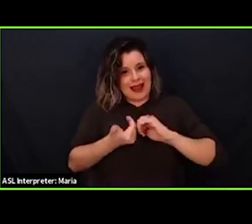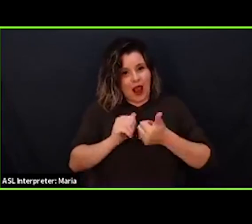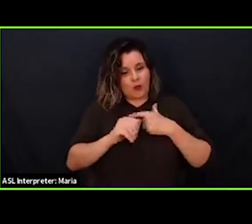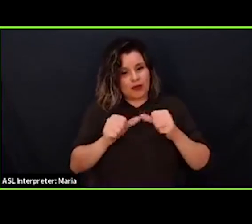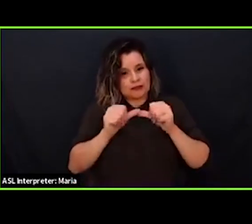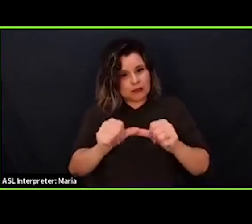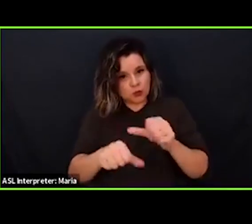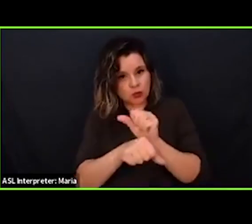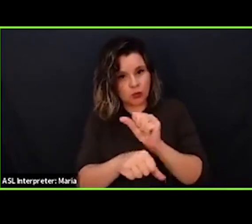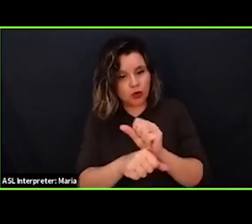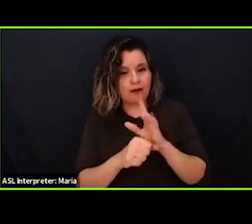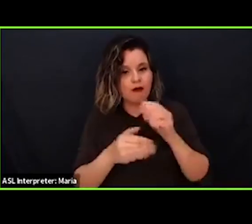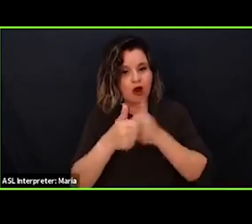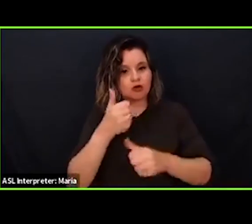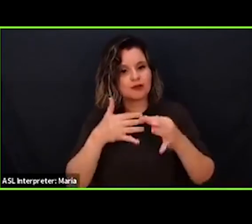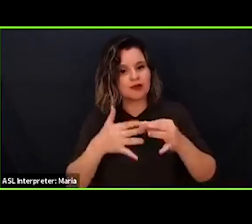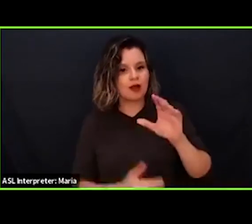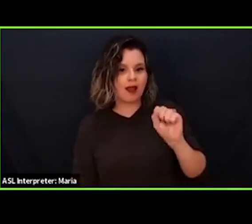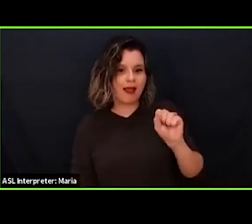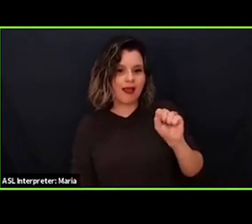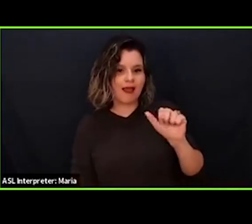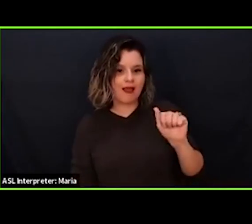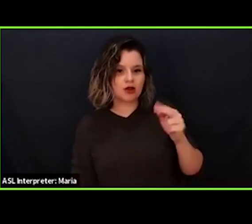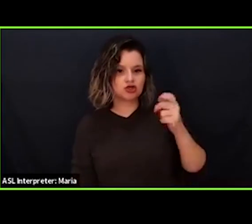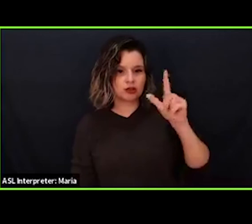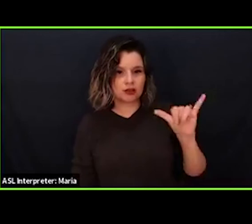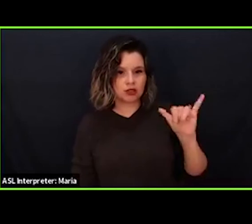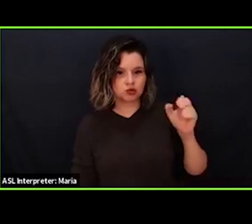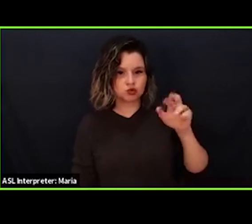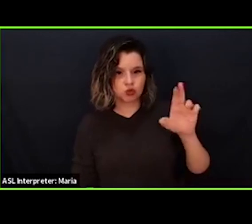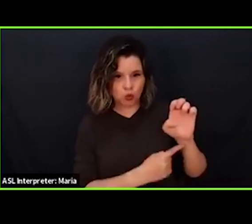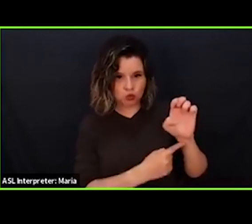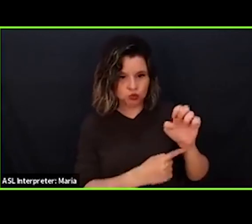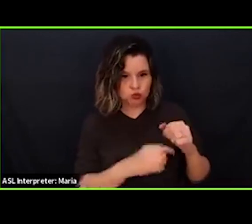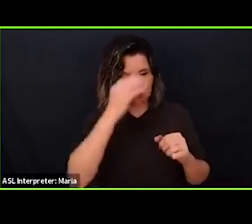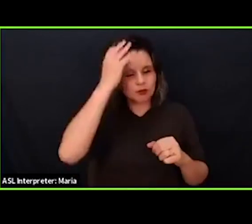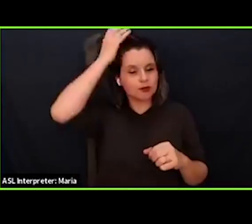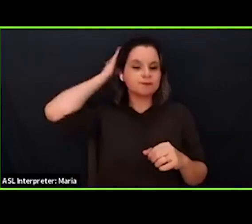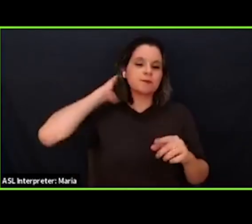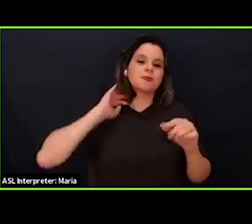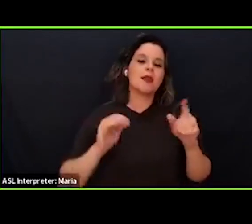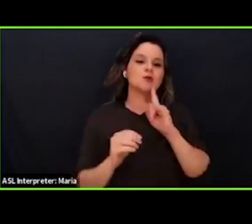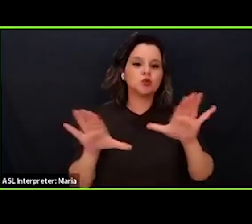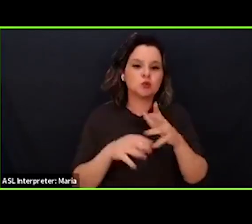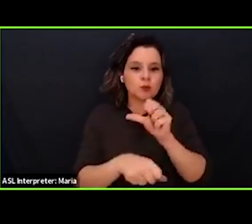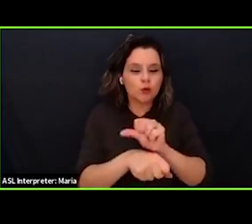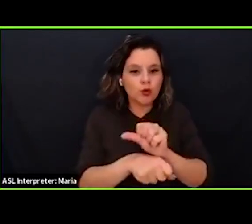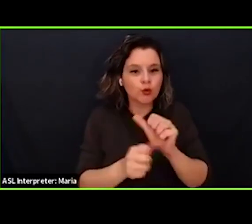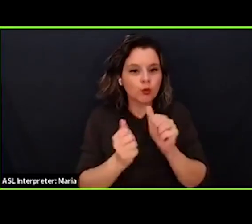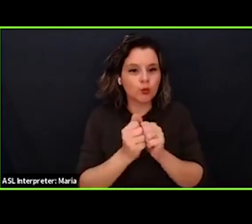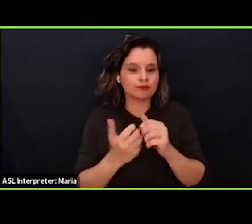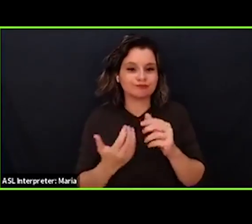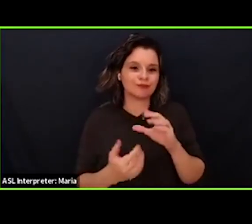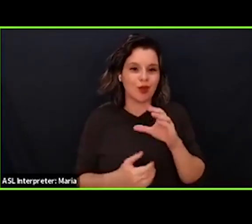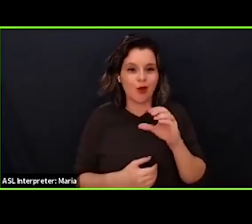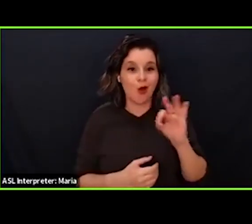under the leadership of Ashley George on the youth diversion context. And I also am doing some work now off the grid